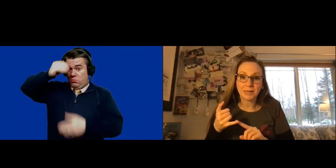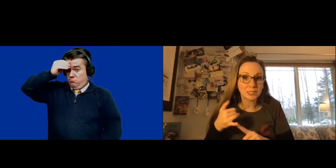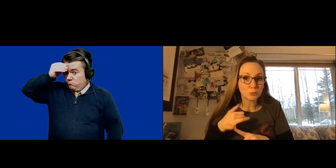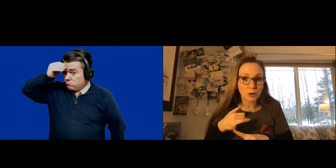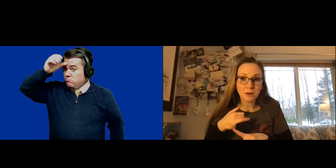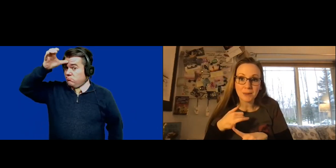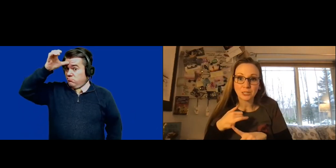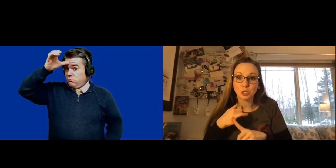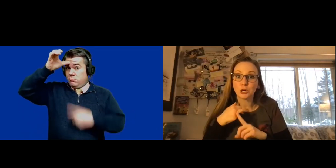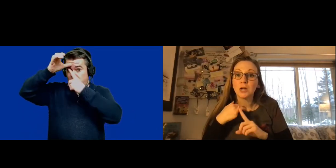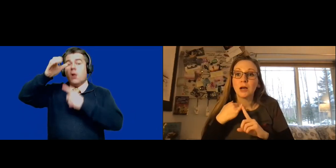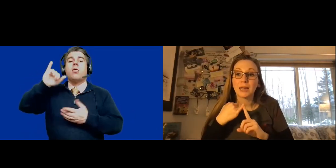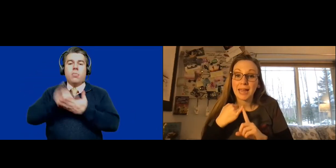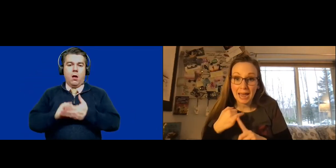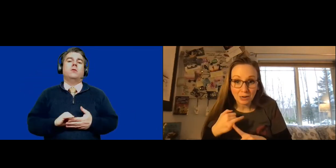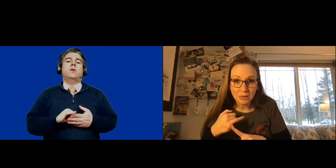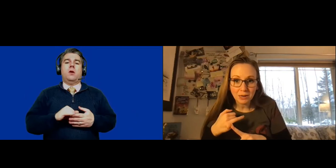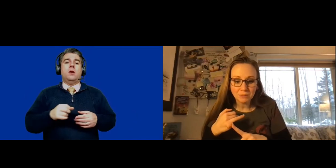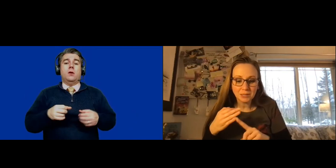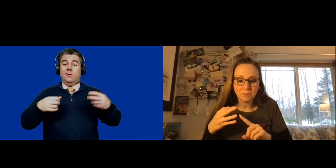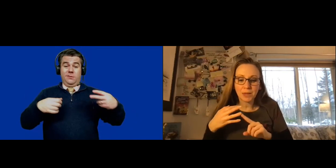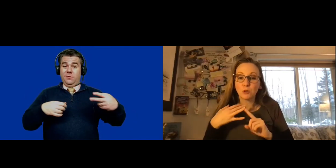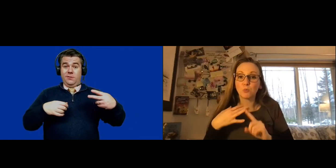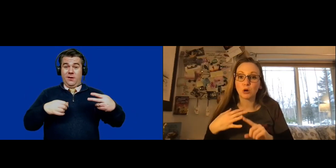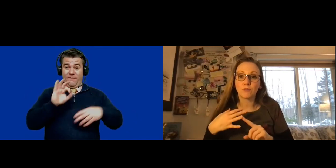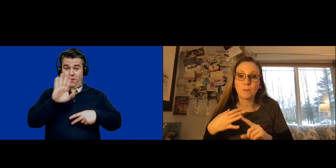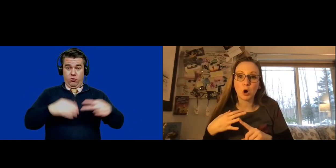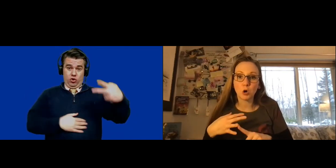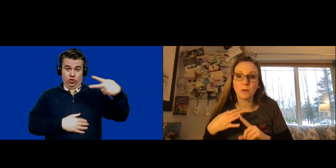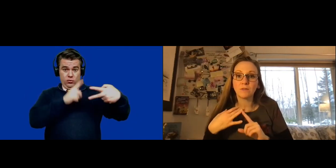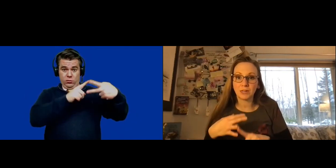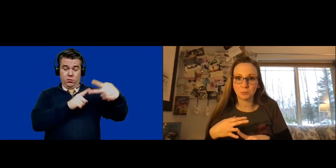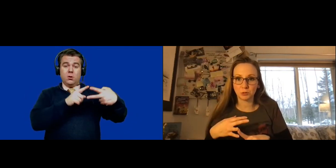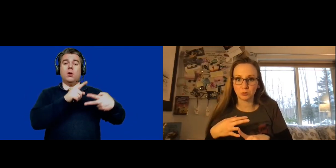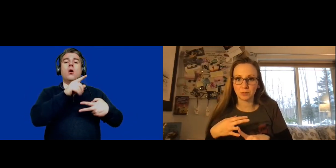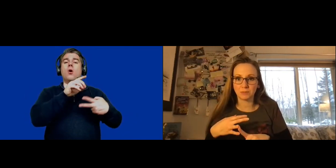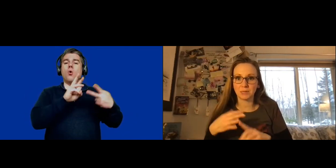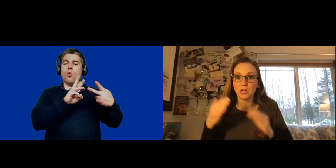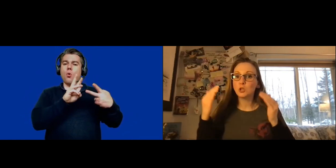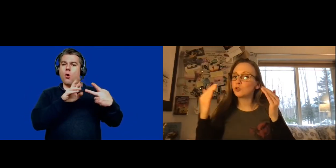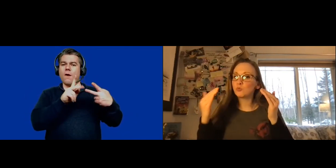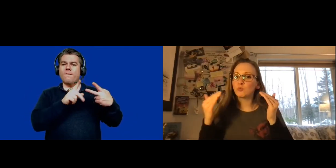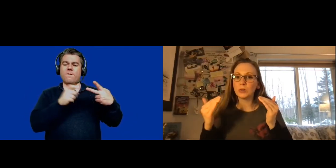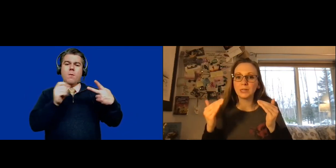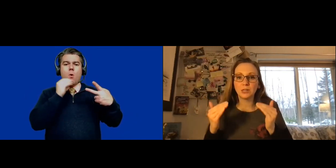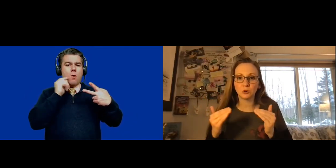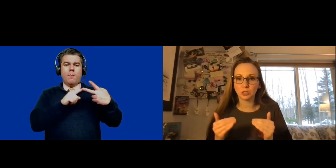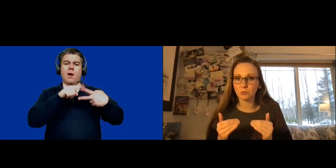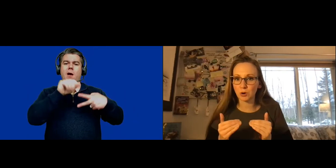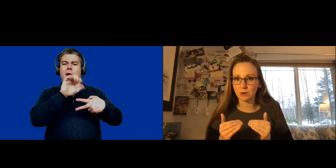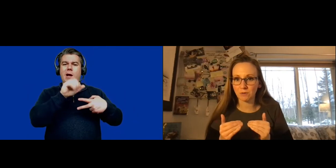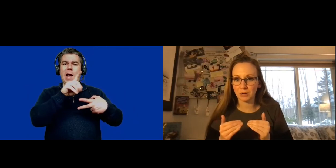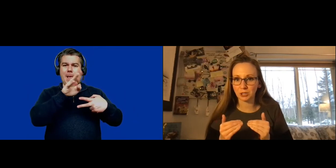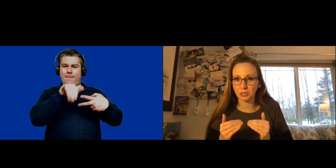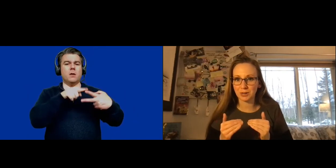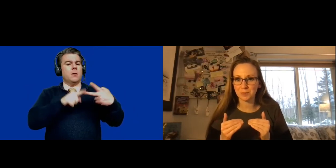that's where the Plexus brand ambassador Academy comes in and the work from home Facebook group comes in. You can really learn